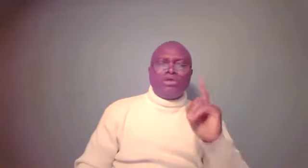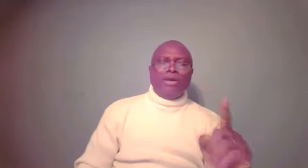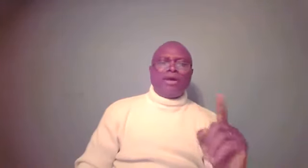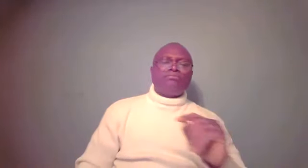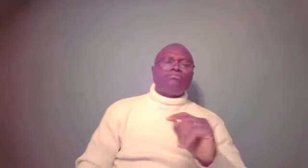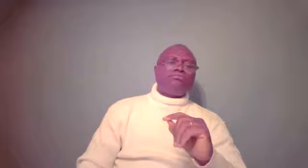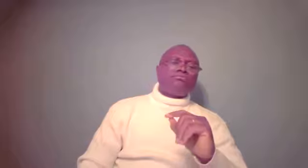Rebecca.